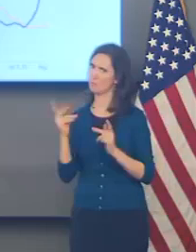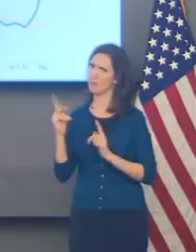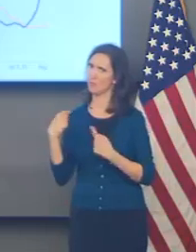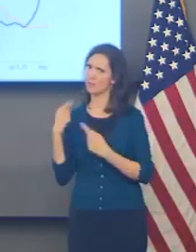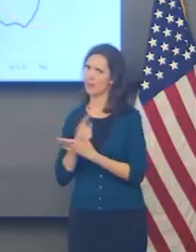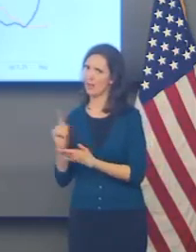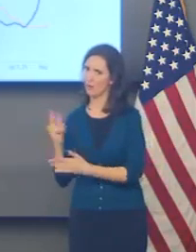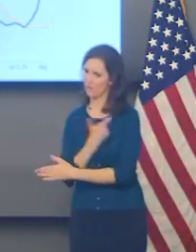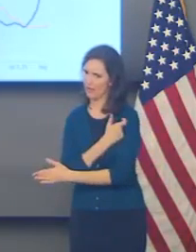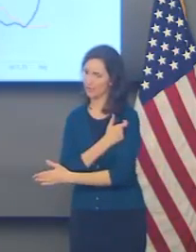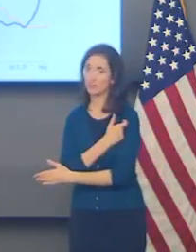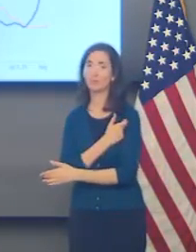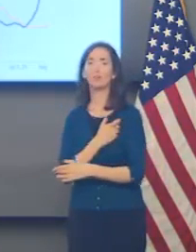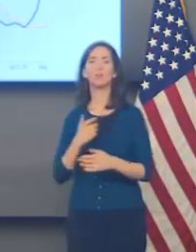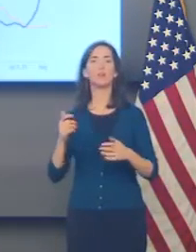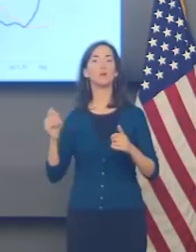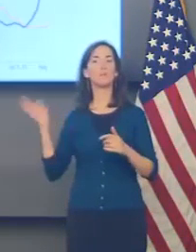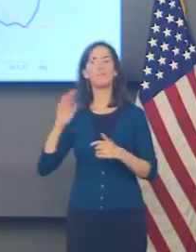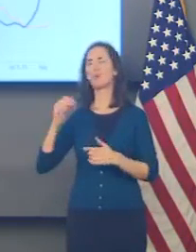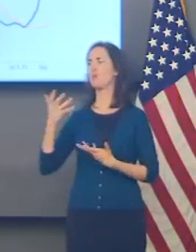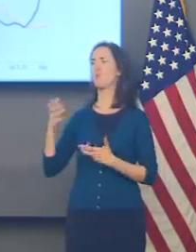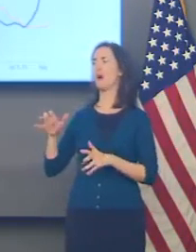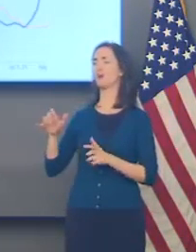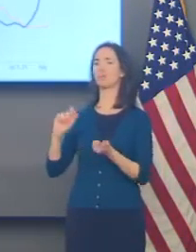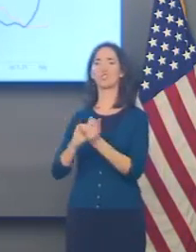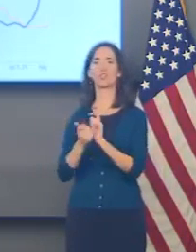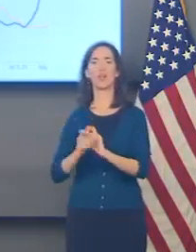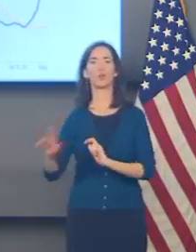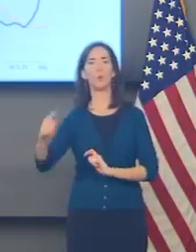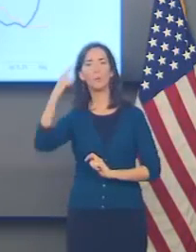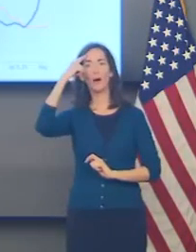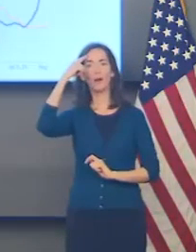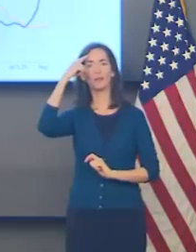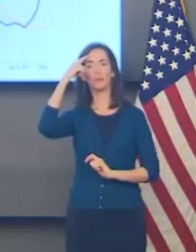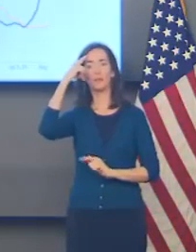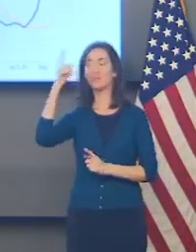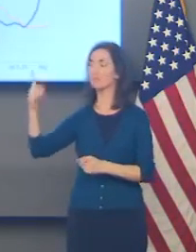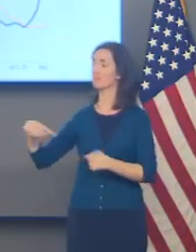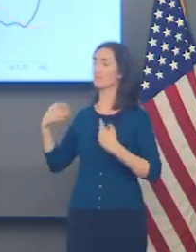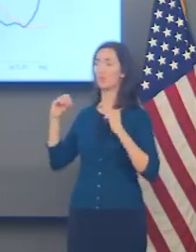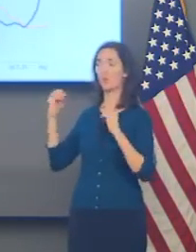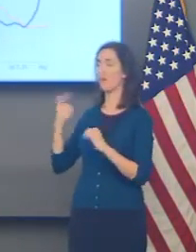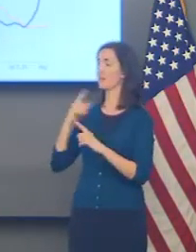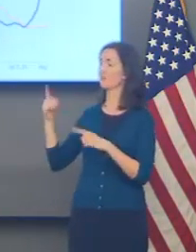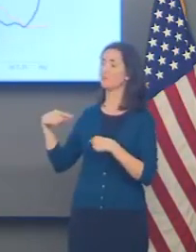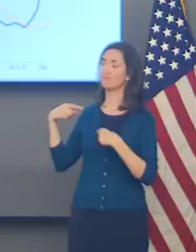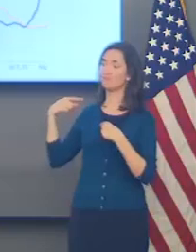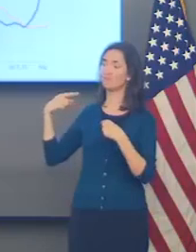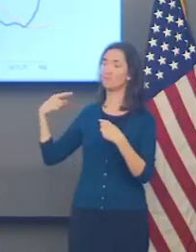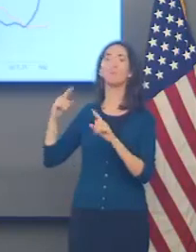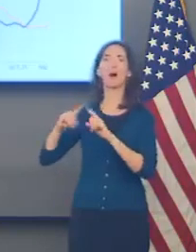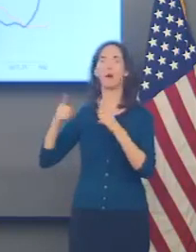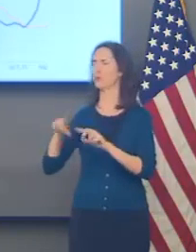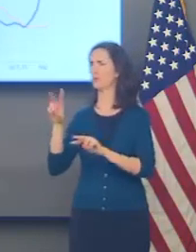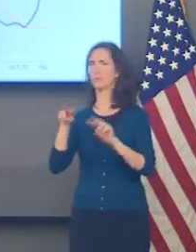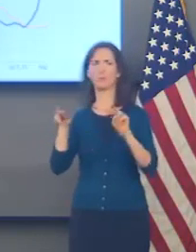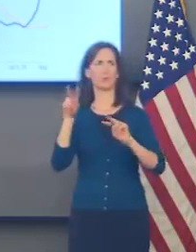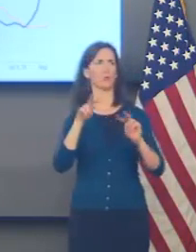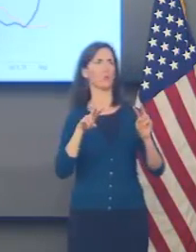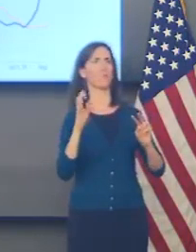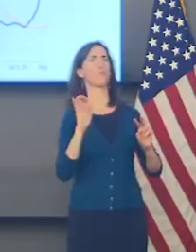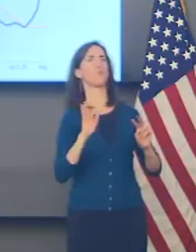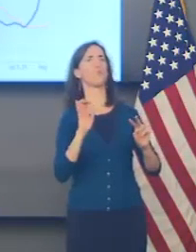they all changed their mind. They had not gotten vaccinated up until that point. And they looked around and they changed their mind.